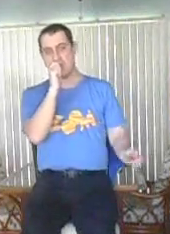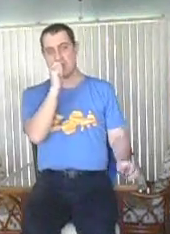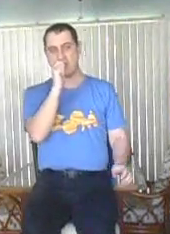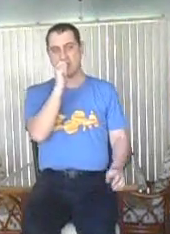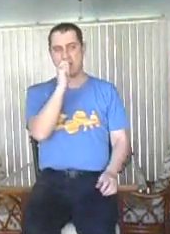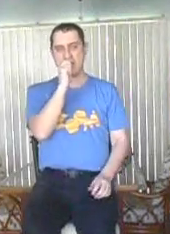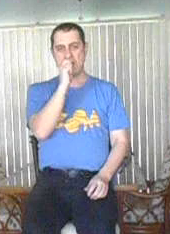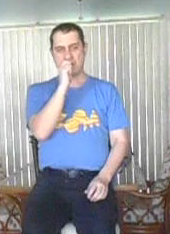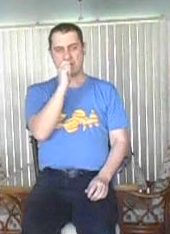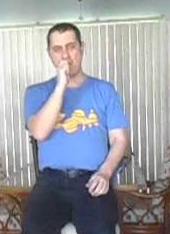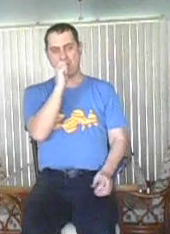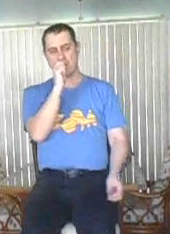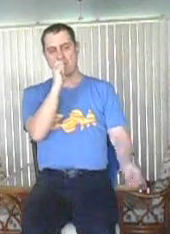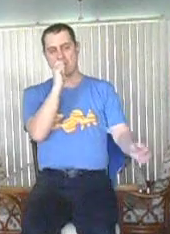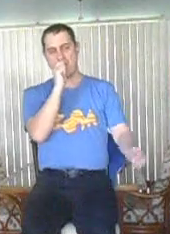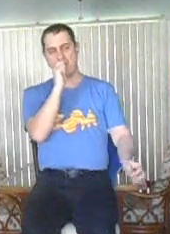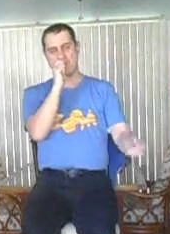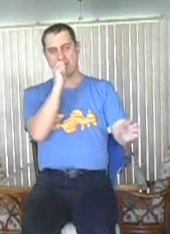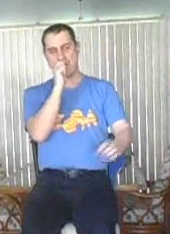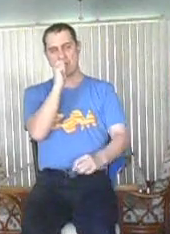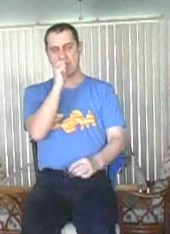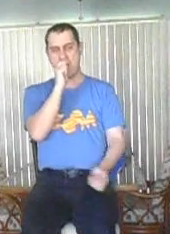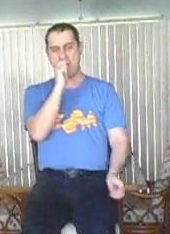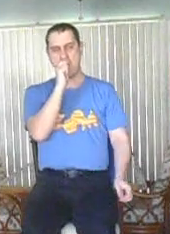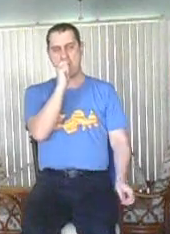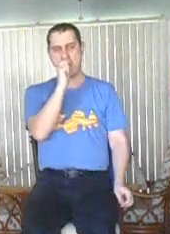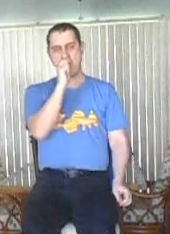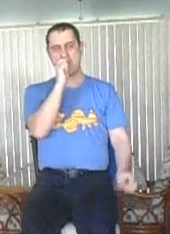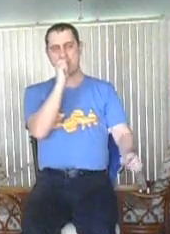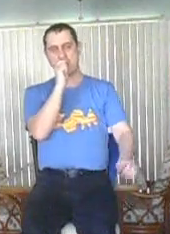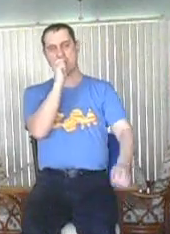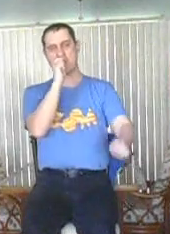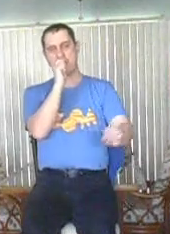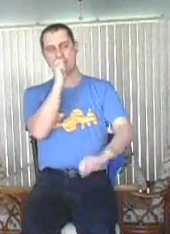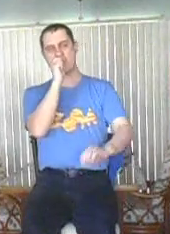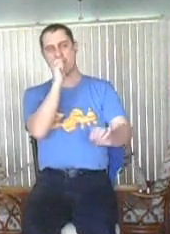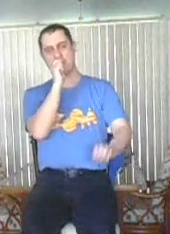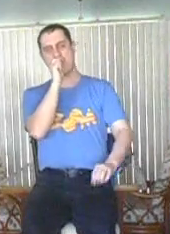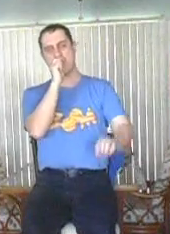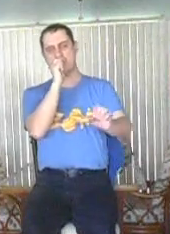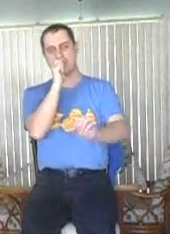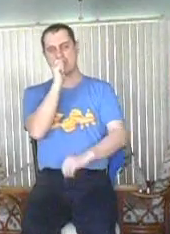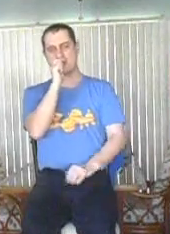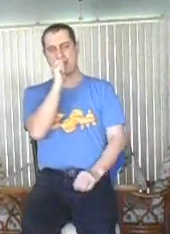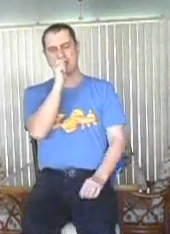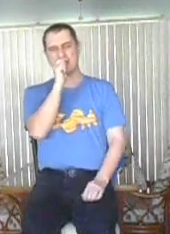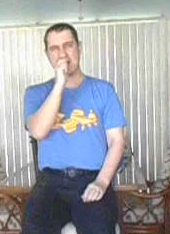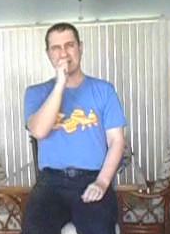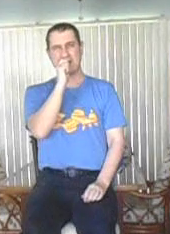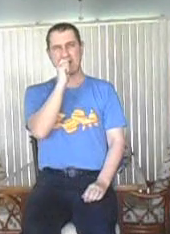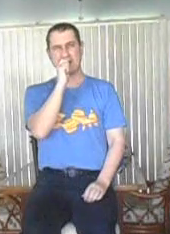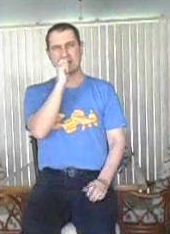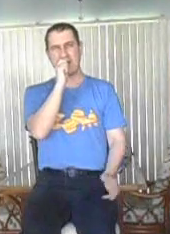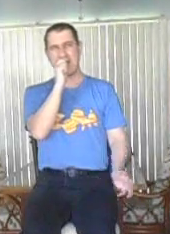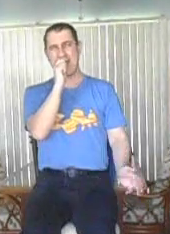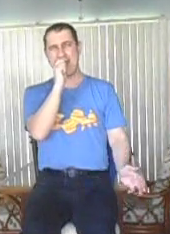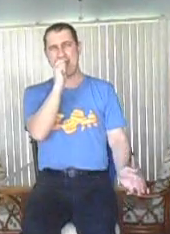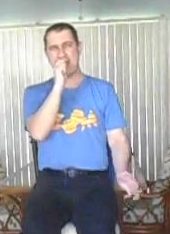Let her take a swim in my pocket somewhere I ain't messin' with her, she child, she child, she child Got